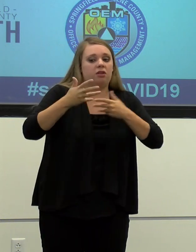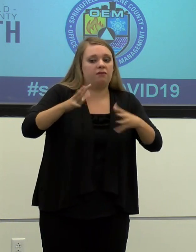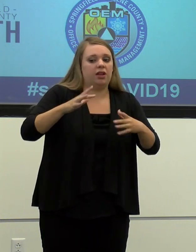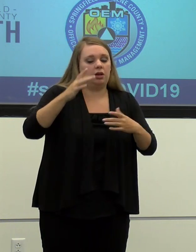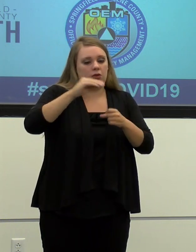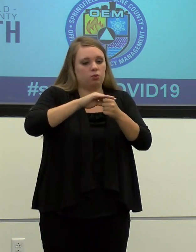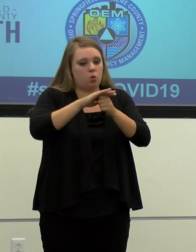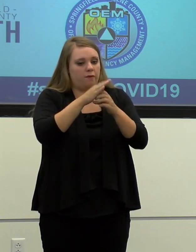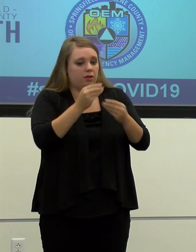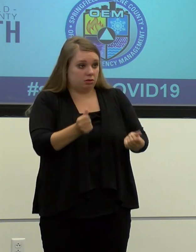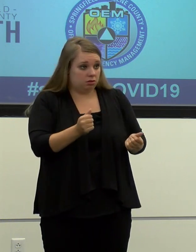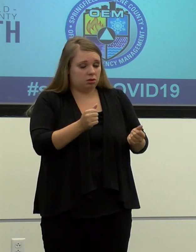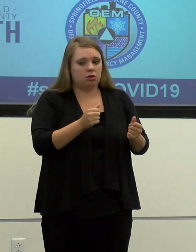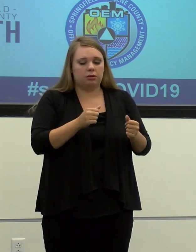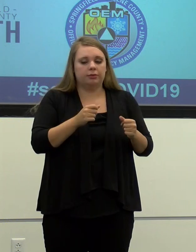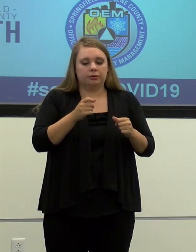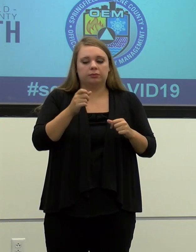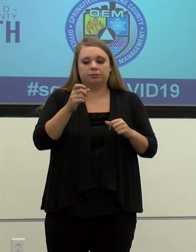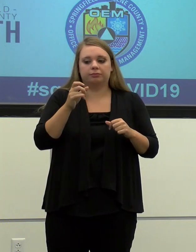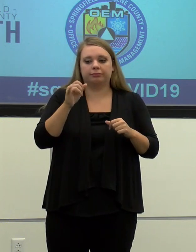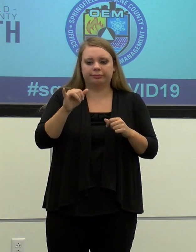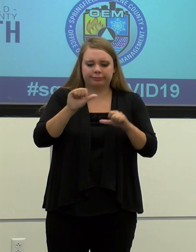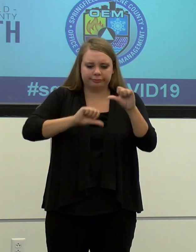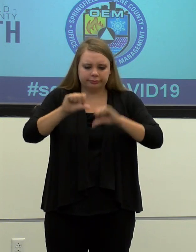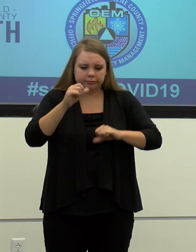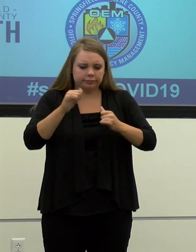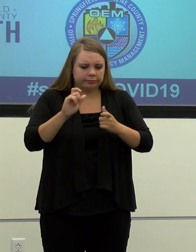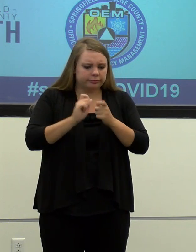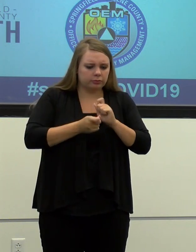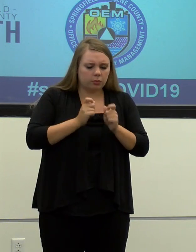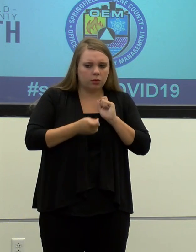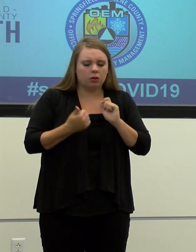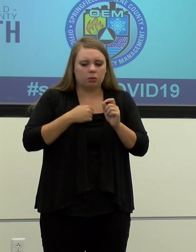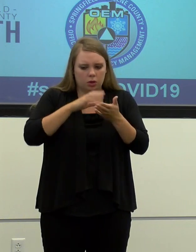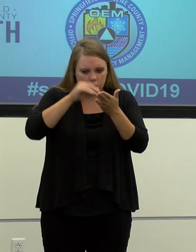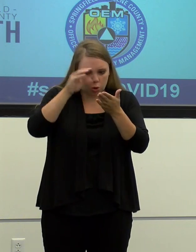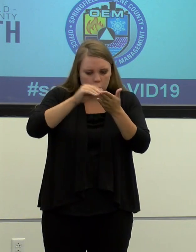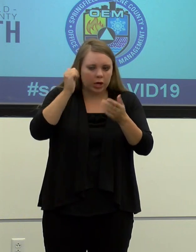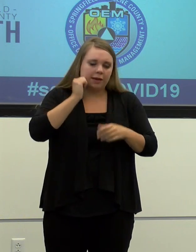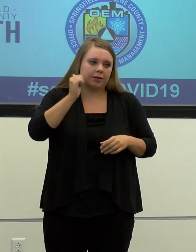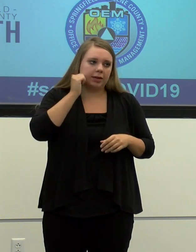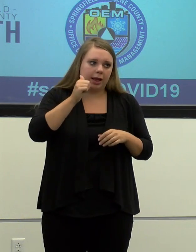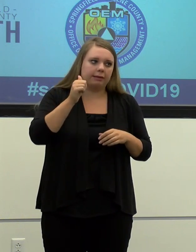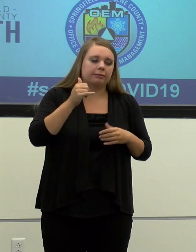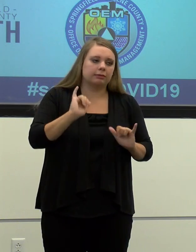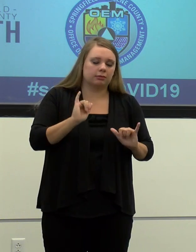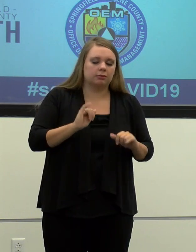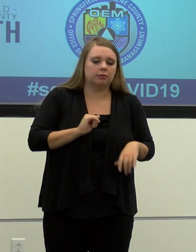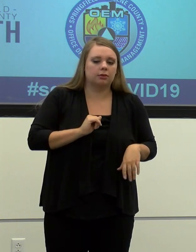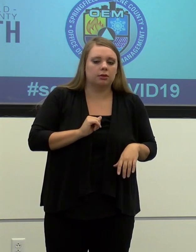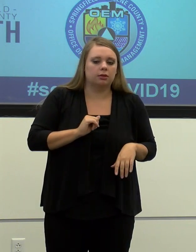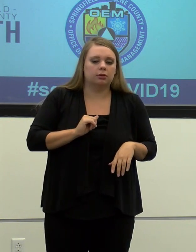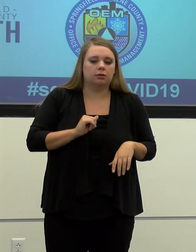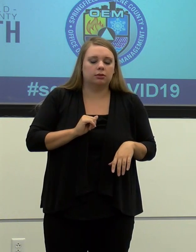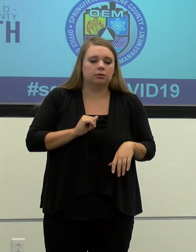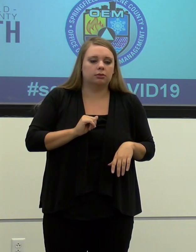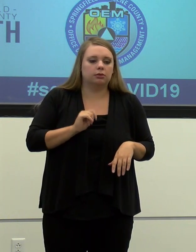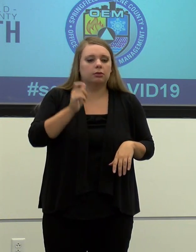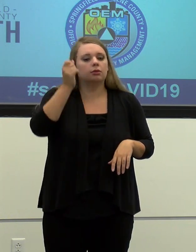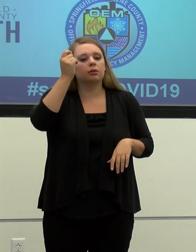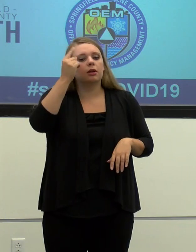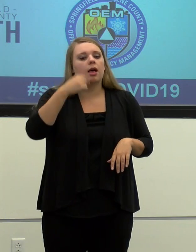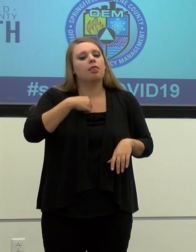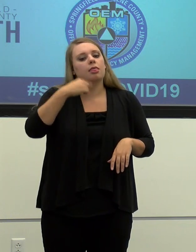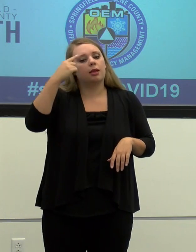It continues to evolve in our understanding. you know, we're gaining information and science every day. Uh, but, um,